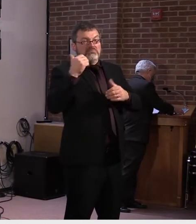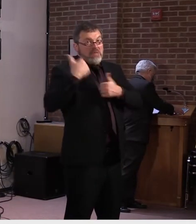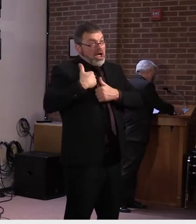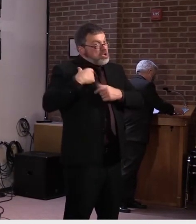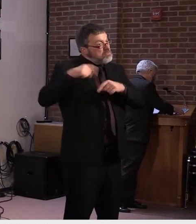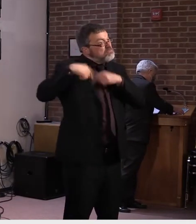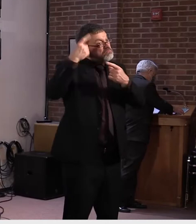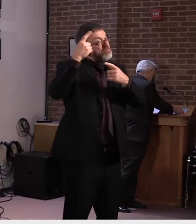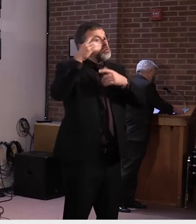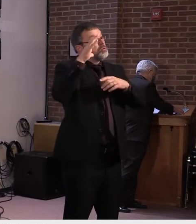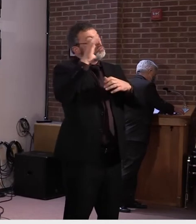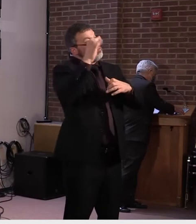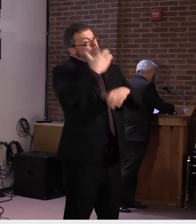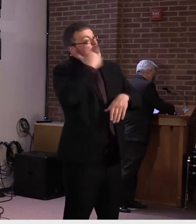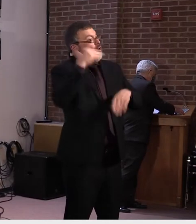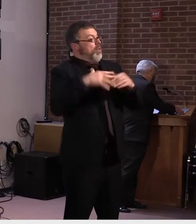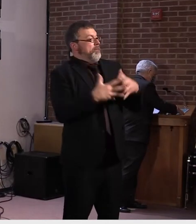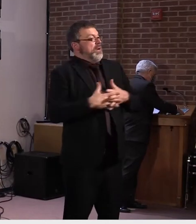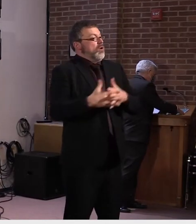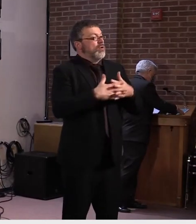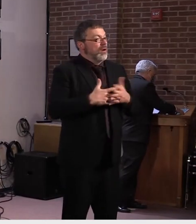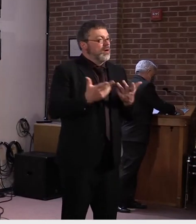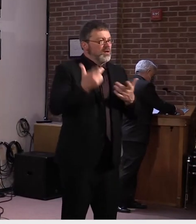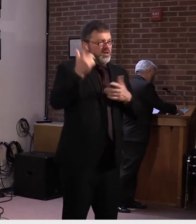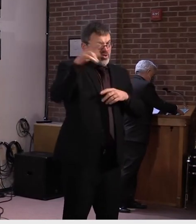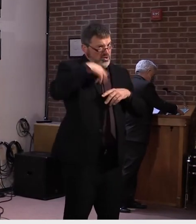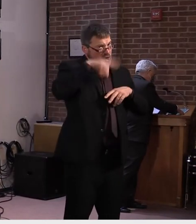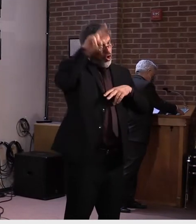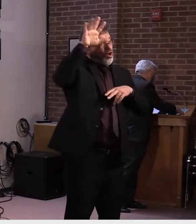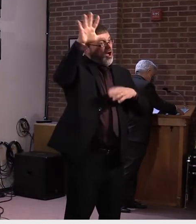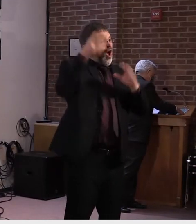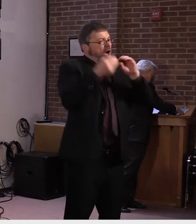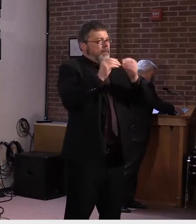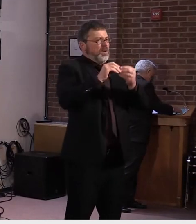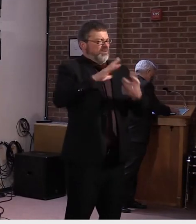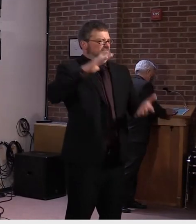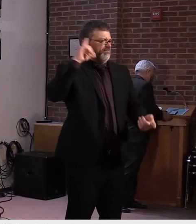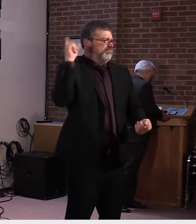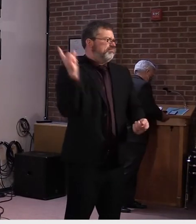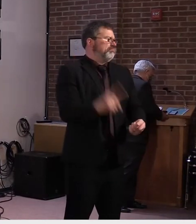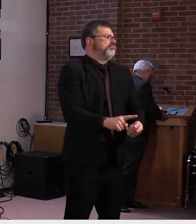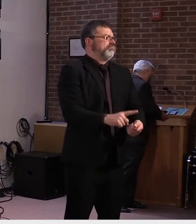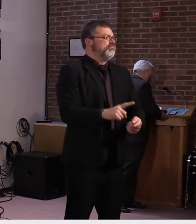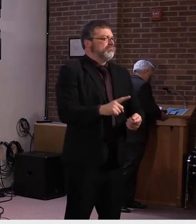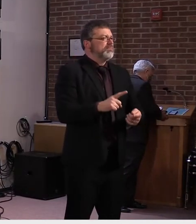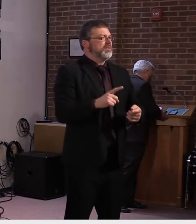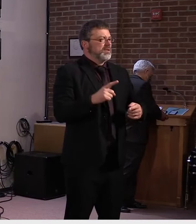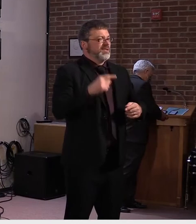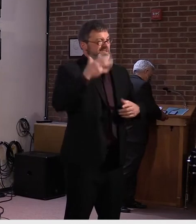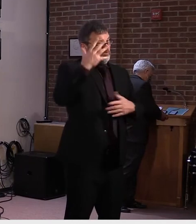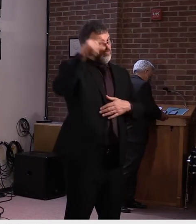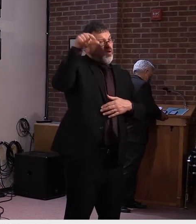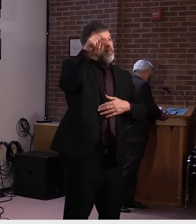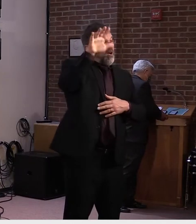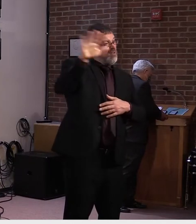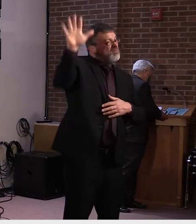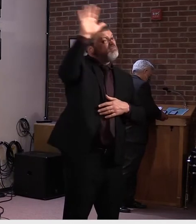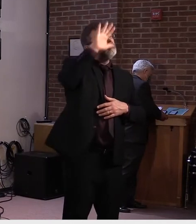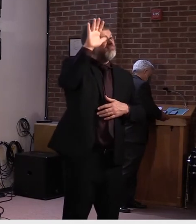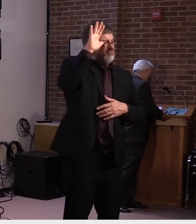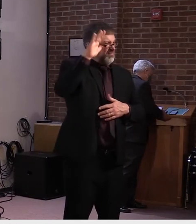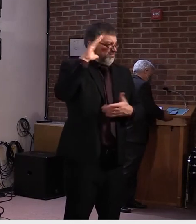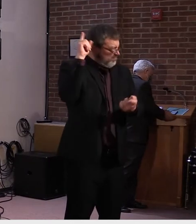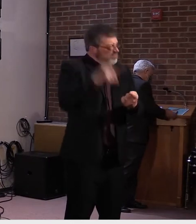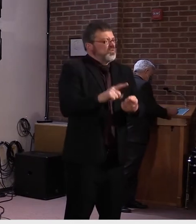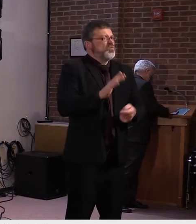numbers every single week and they, they've reduced their numbers dramatically. So I think they're a concern not for